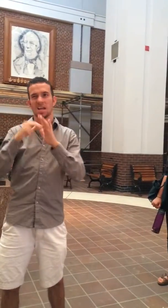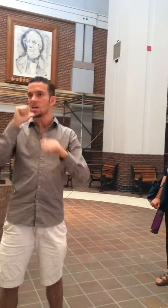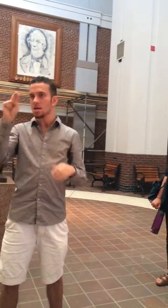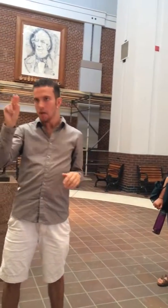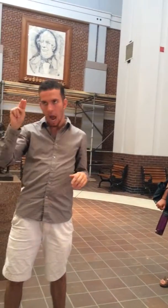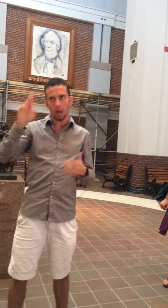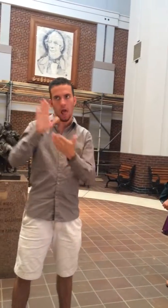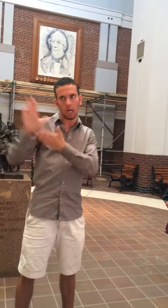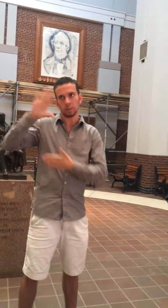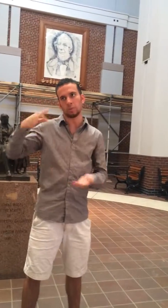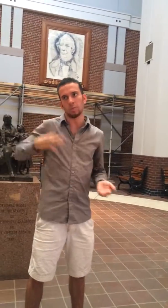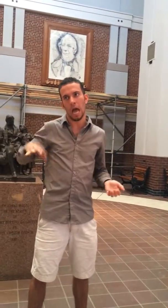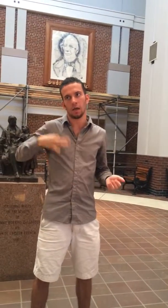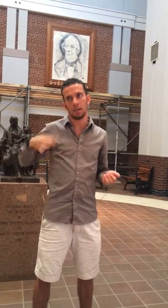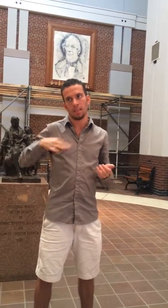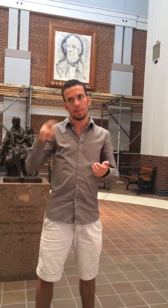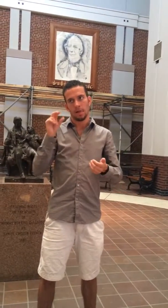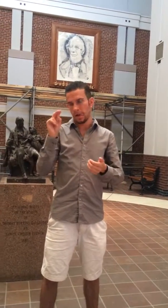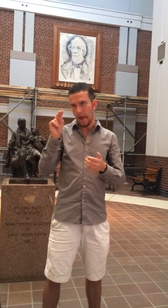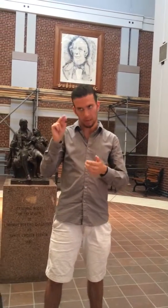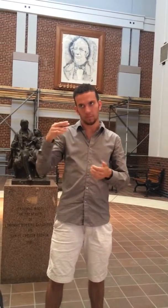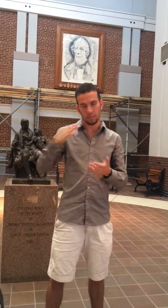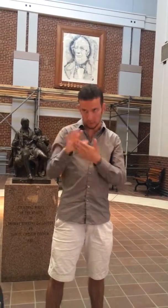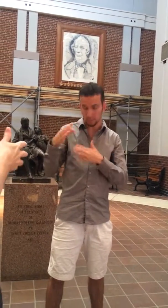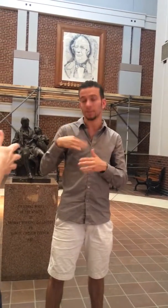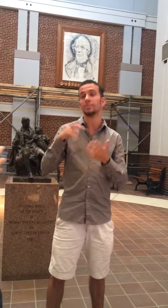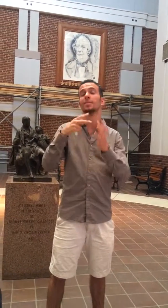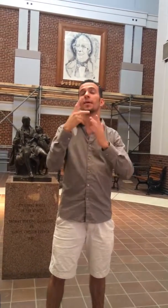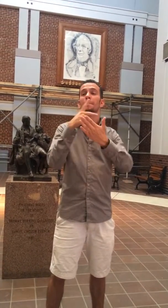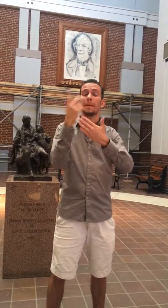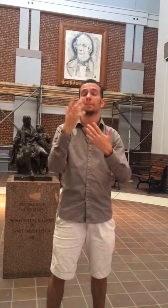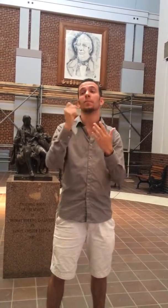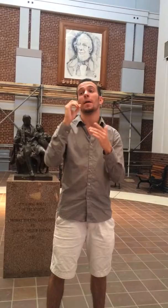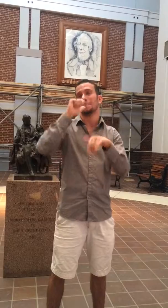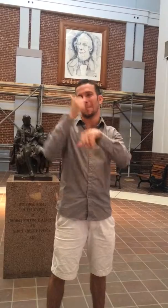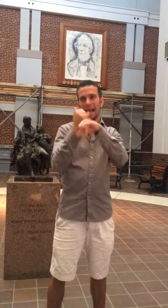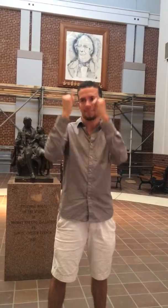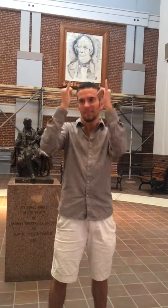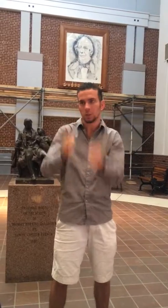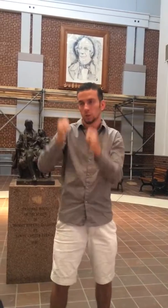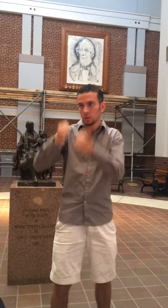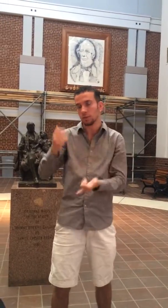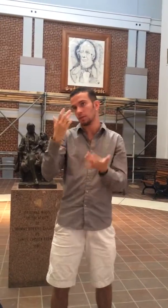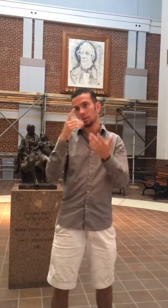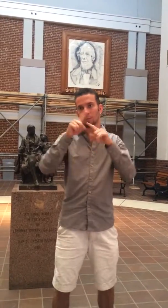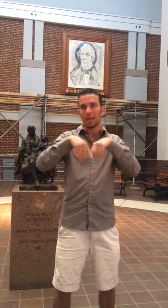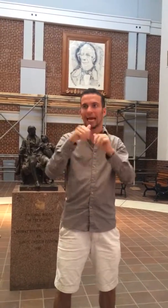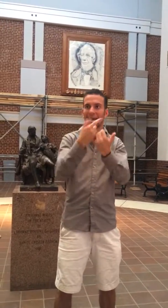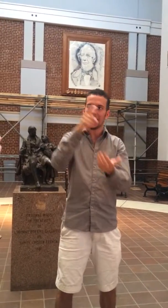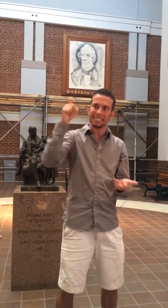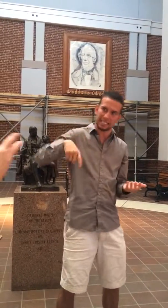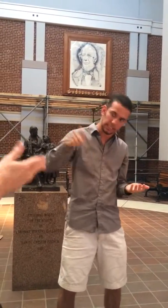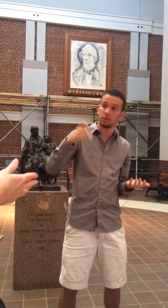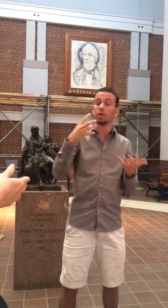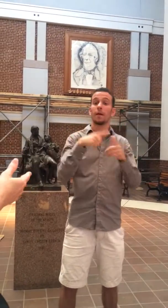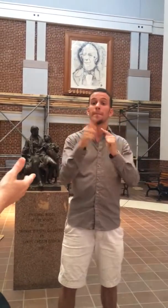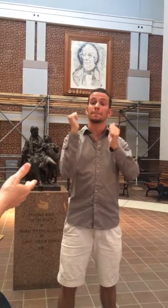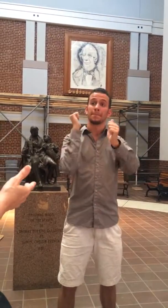as a Gallaudet student until they pass this. They can take non-credit courses and so forth. It's all based on individual,